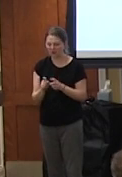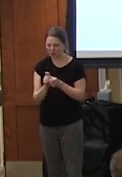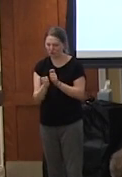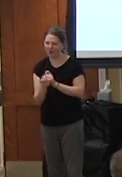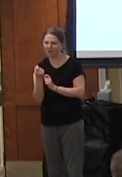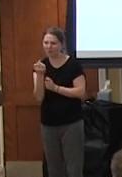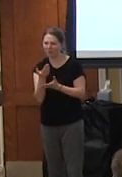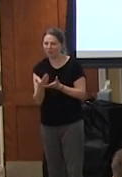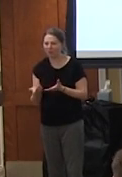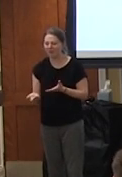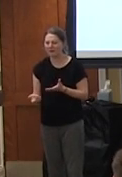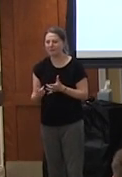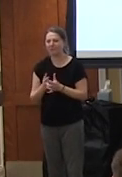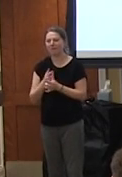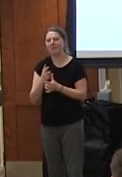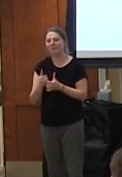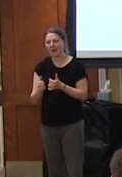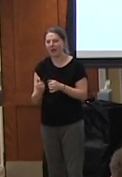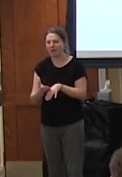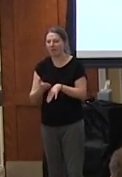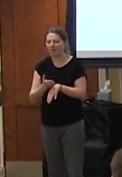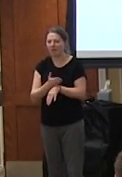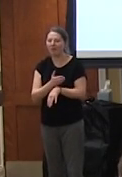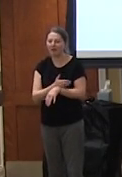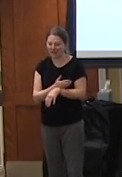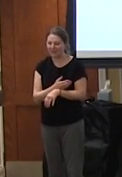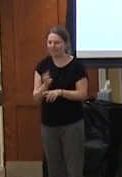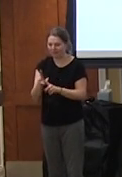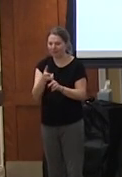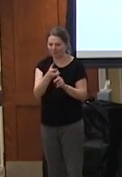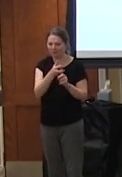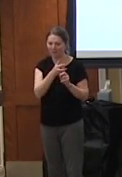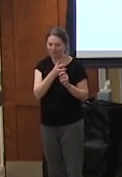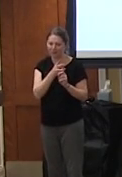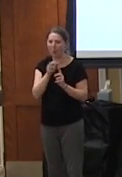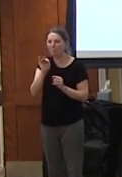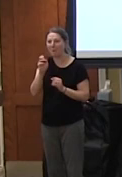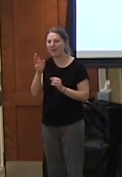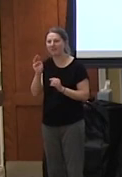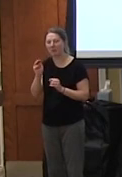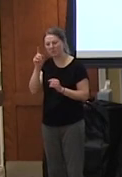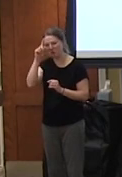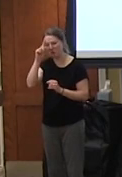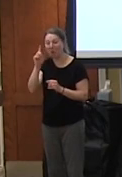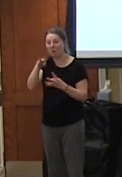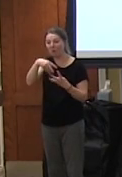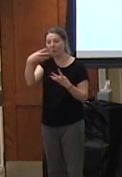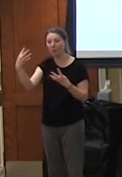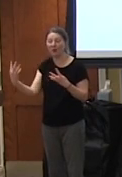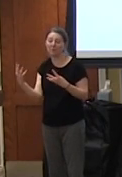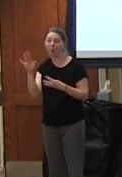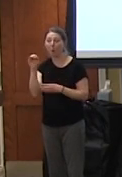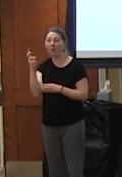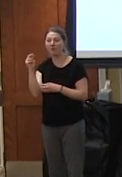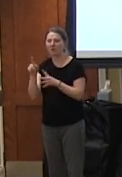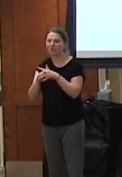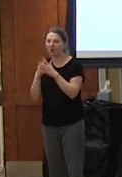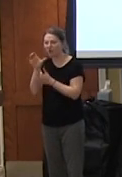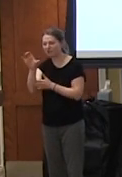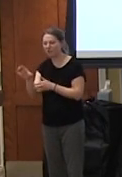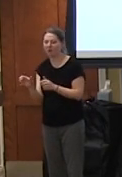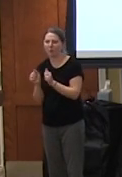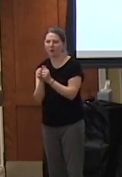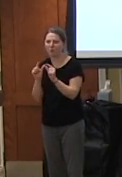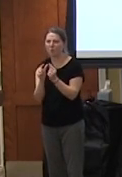can and that that is actually how you make the momentum that's also how that rainbow coalition started it was just in chicago with a